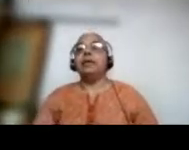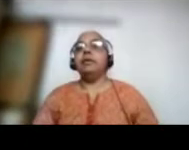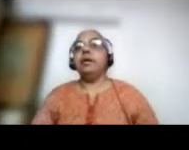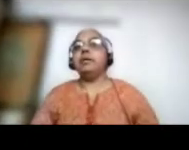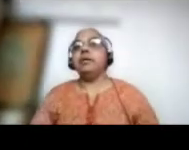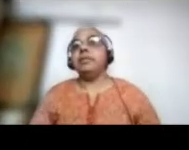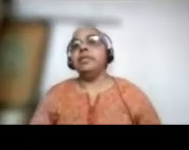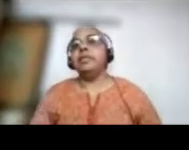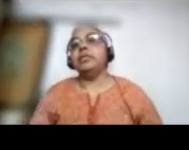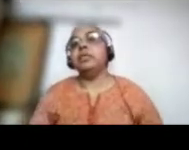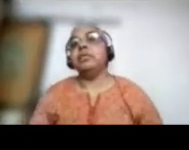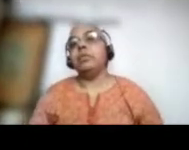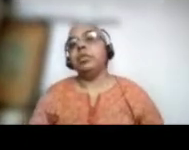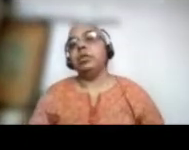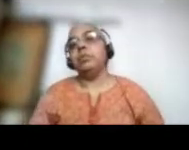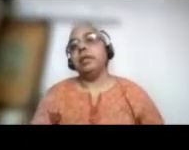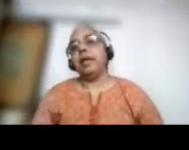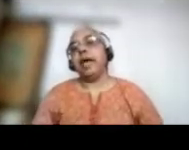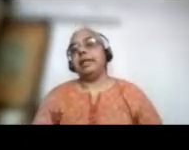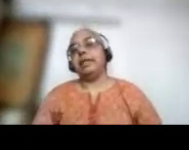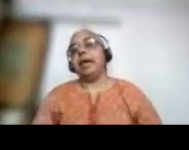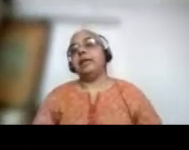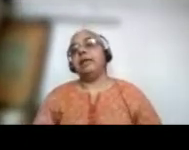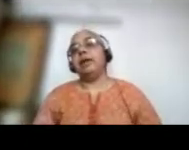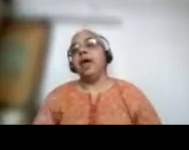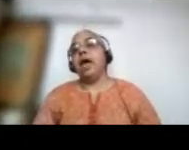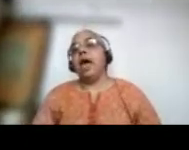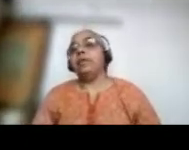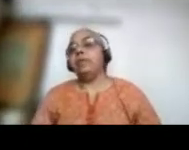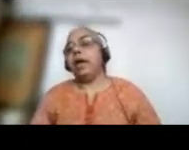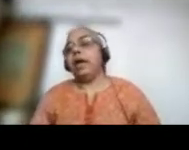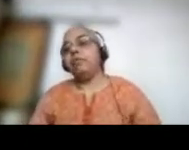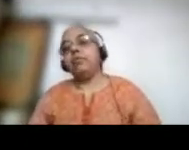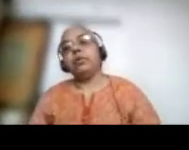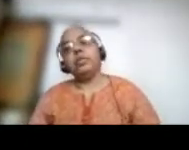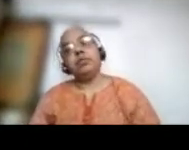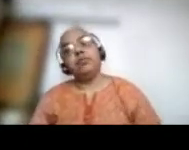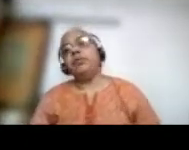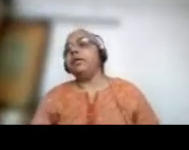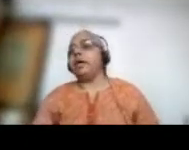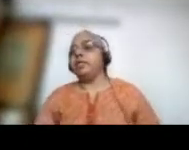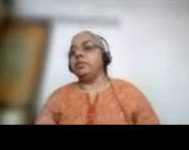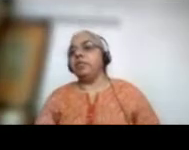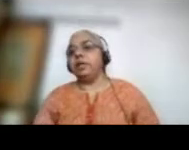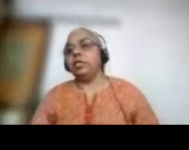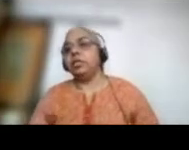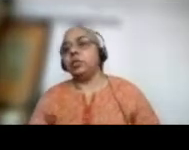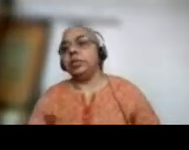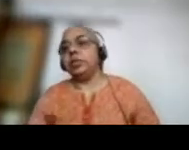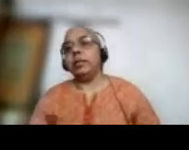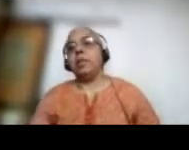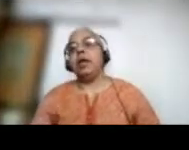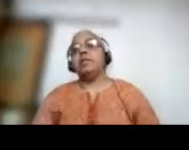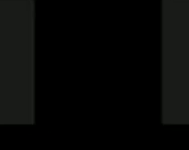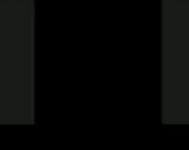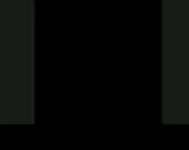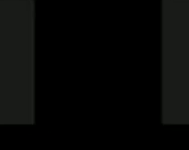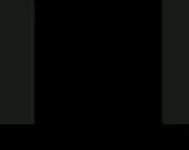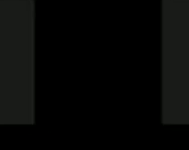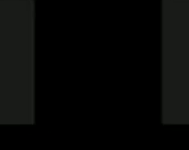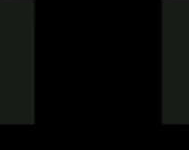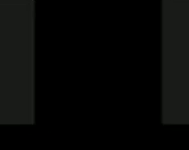Here are the visitors from Germany and Canada, and we have different kinds of relations with them,